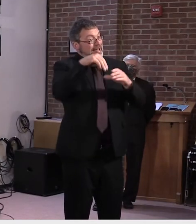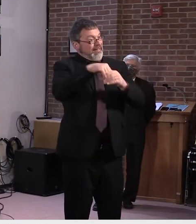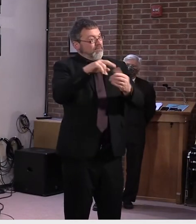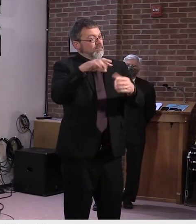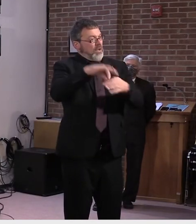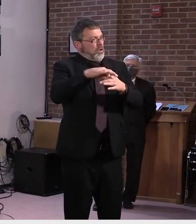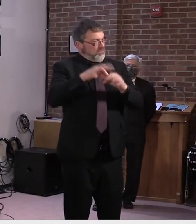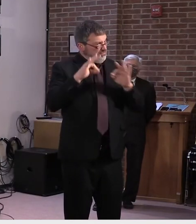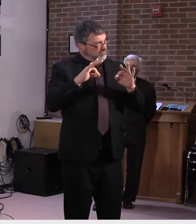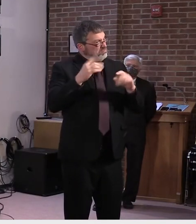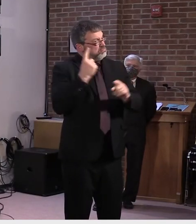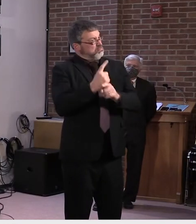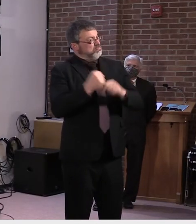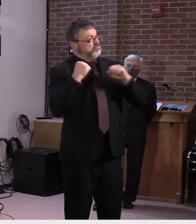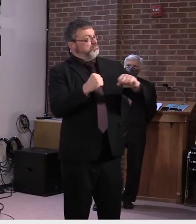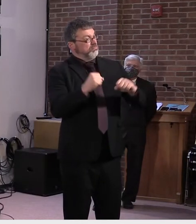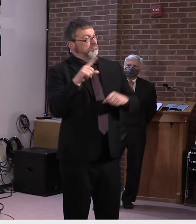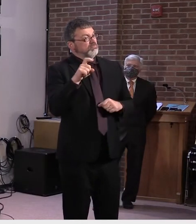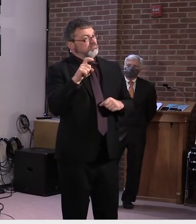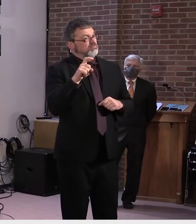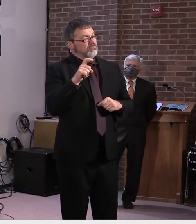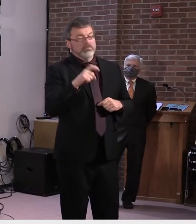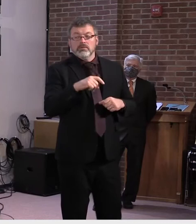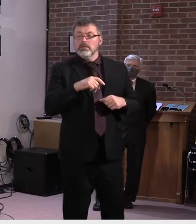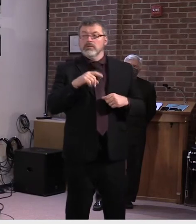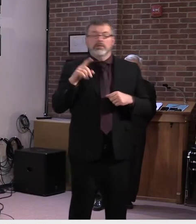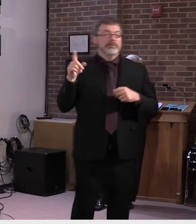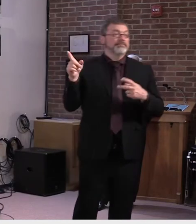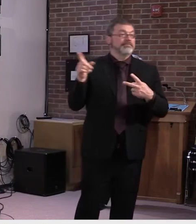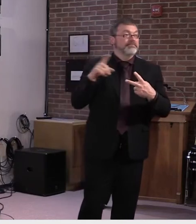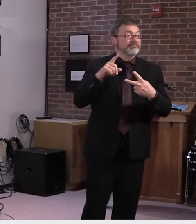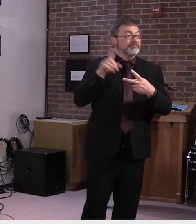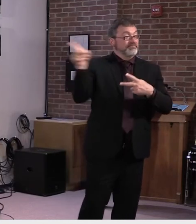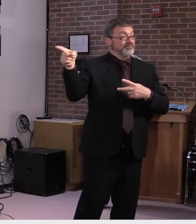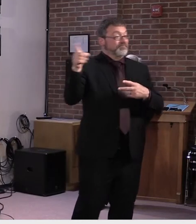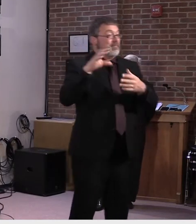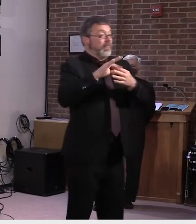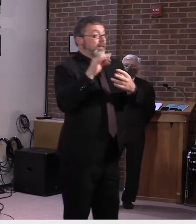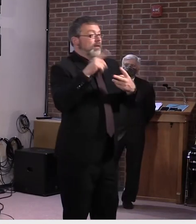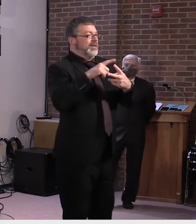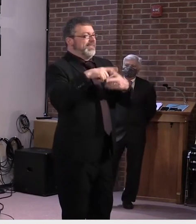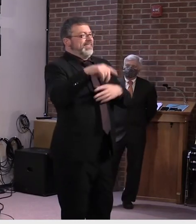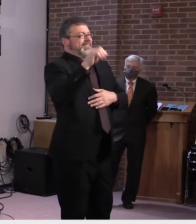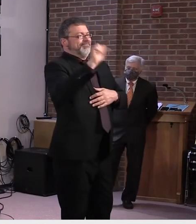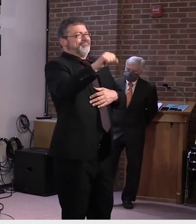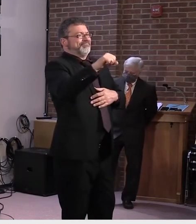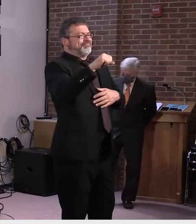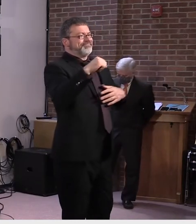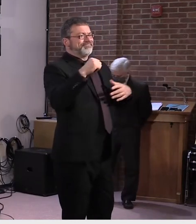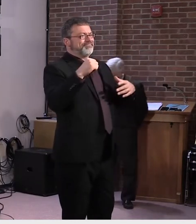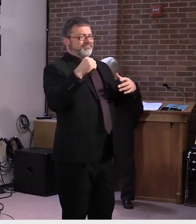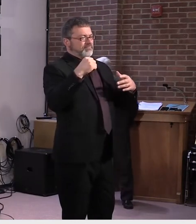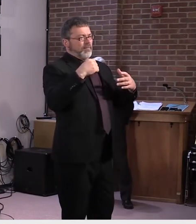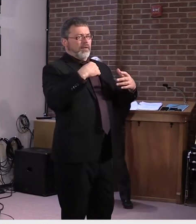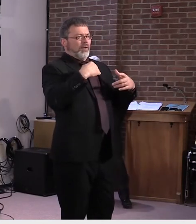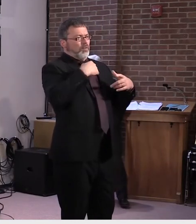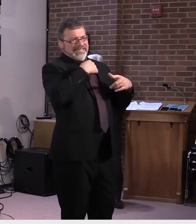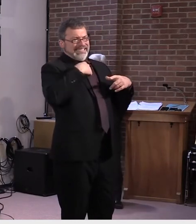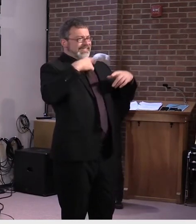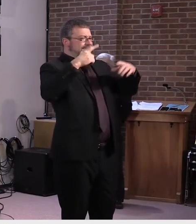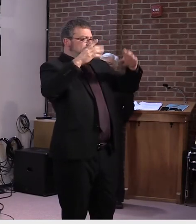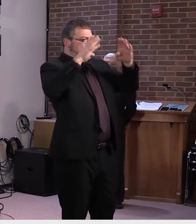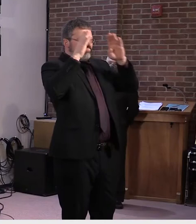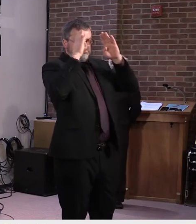I'm concerned, uh, as is Secretary Condos and I share his concerns. So, uh, we're on the same page in that respect. Um,